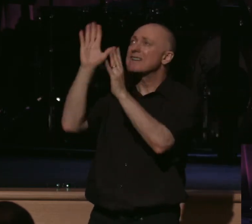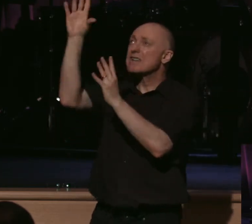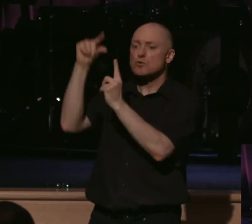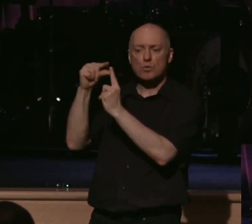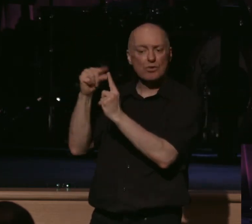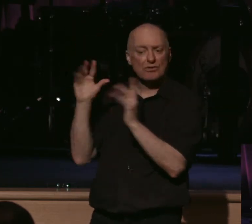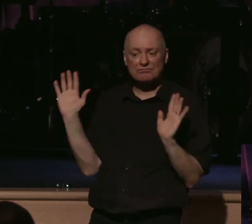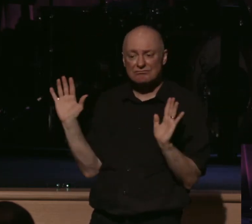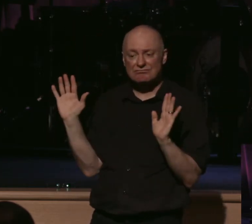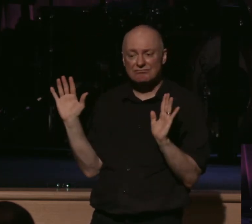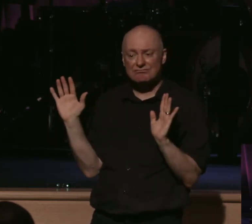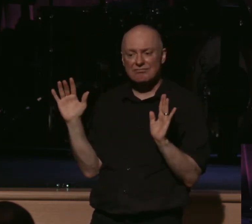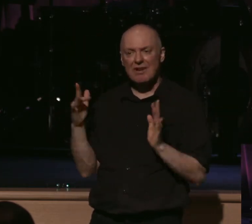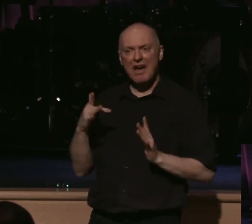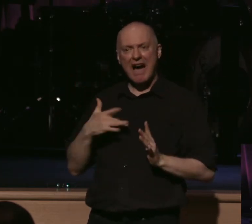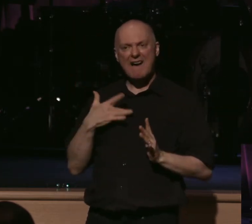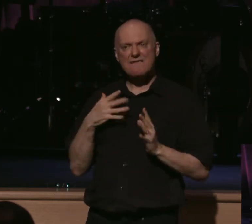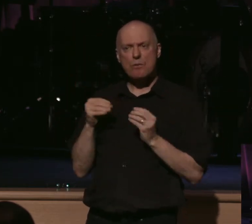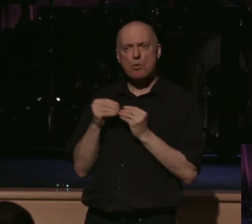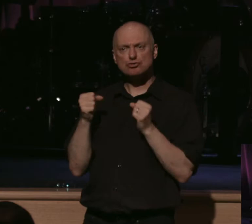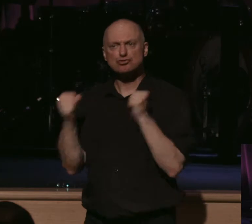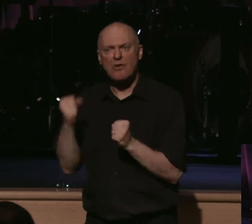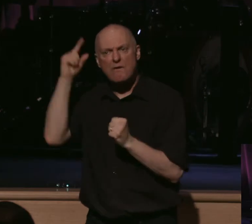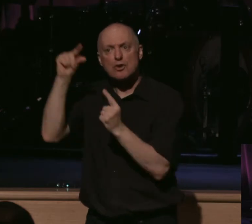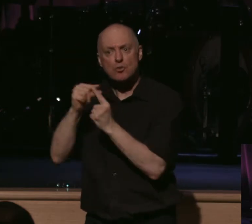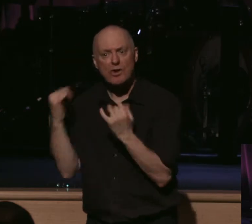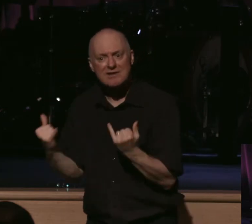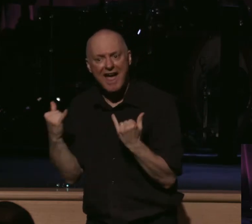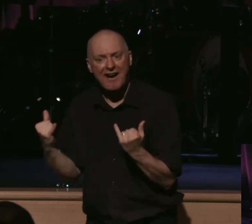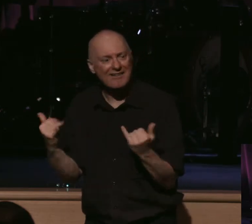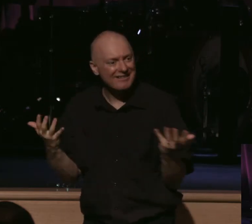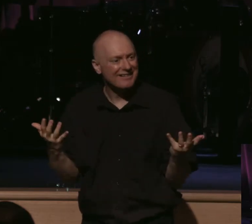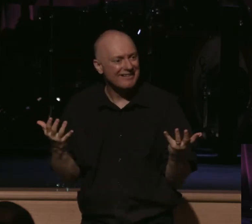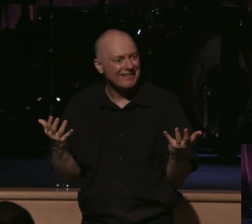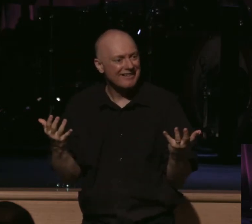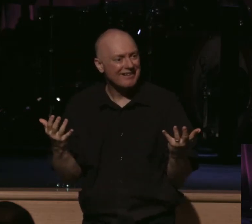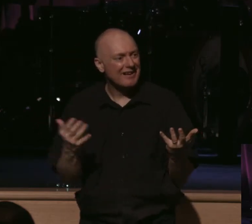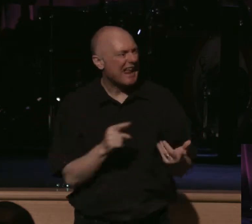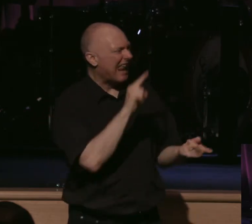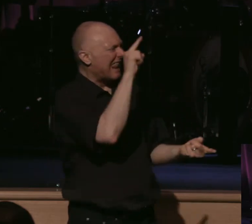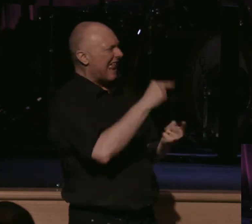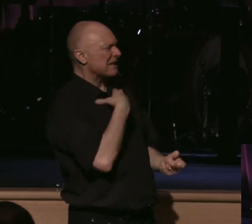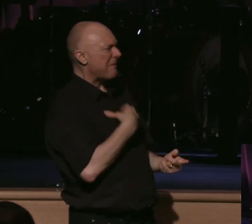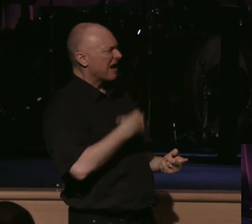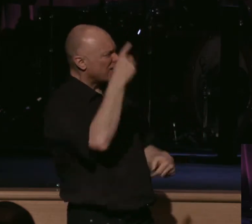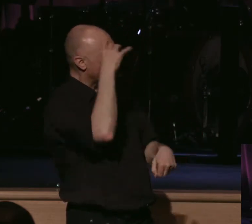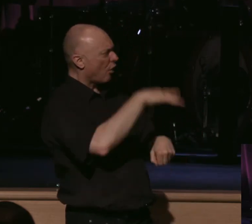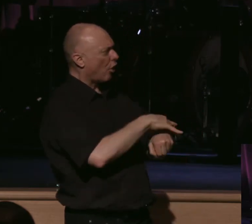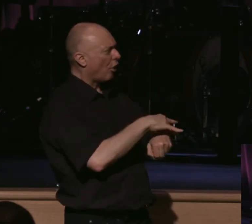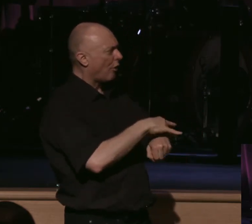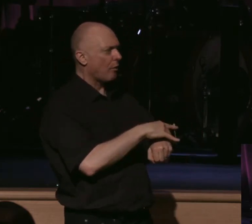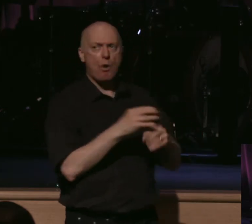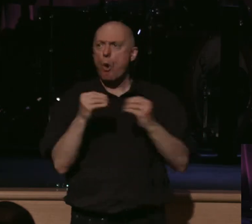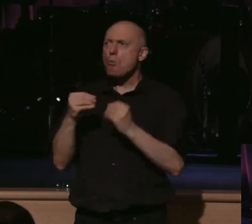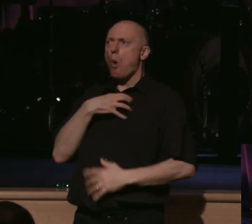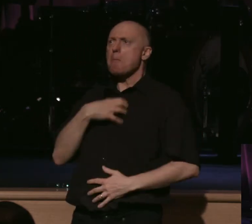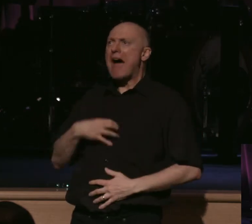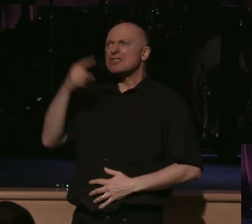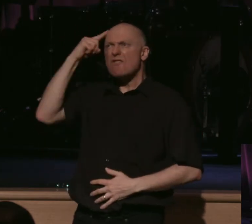That's what it does. It just heightens the intensity and passion for what matters. It lessens my passion for earth and heightens my passion for eternity.